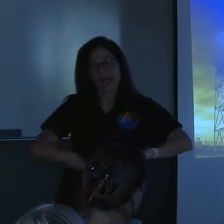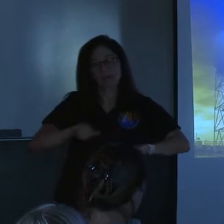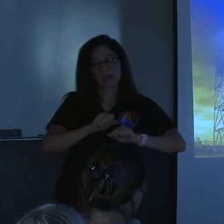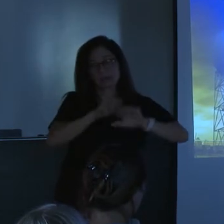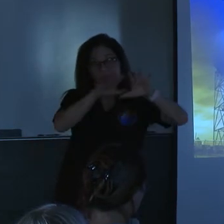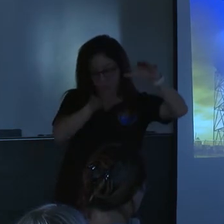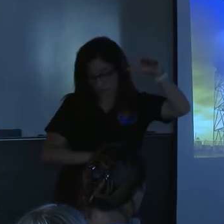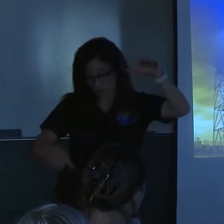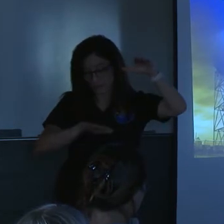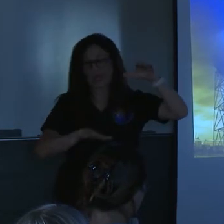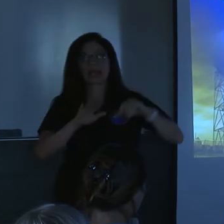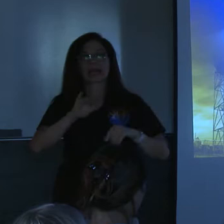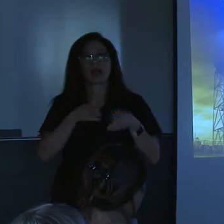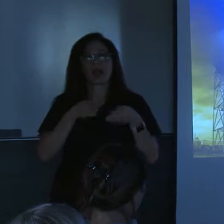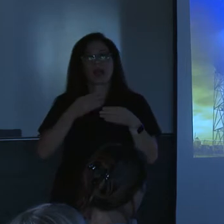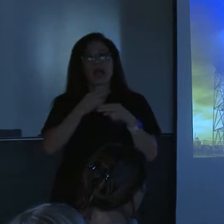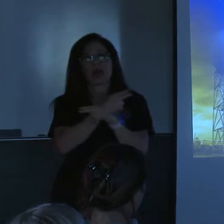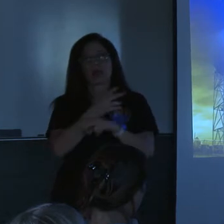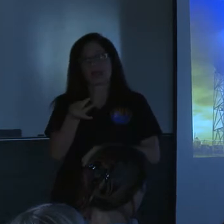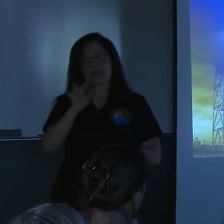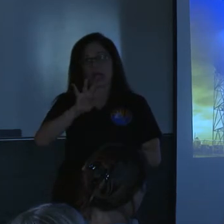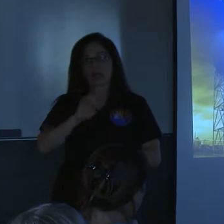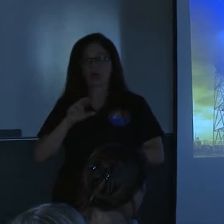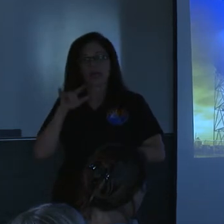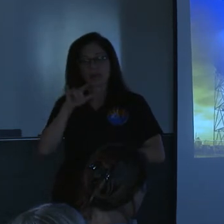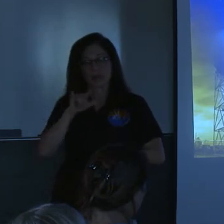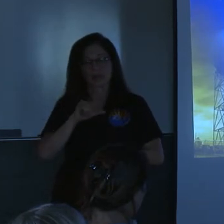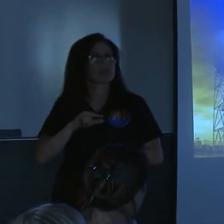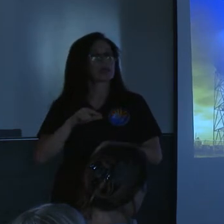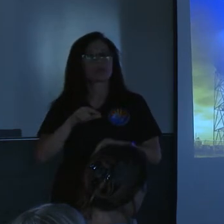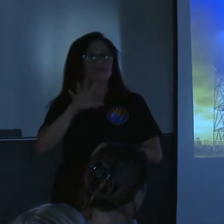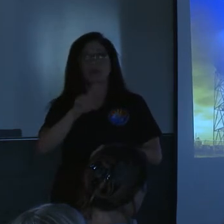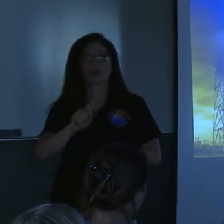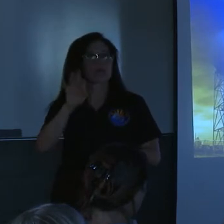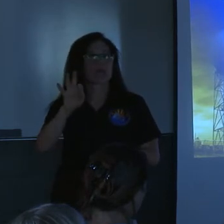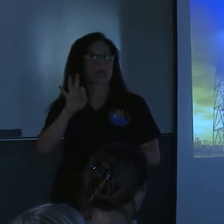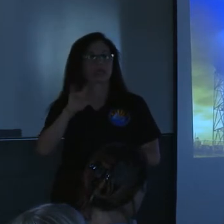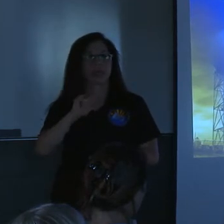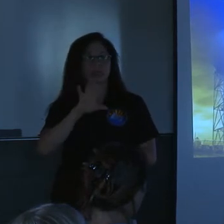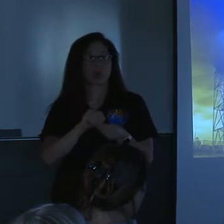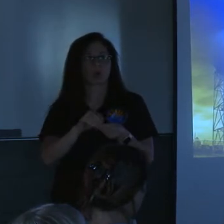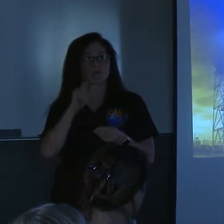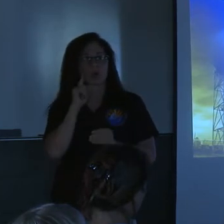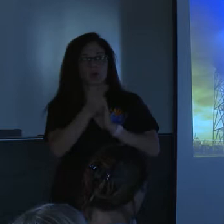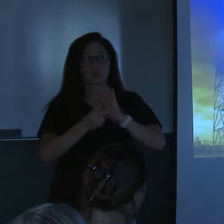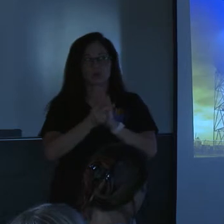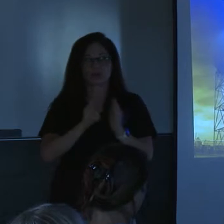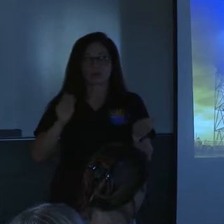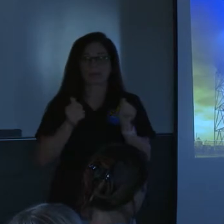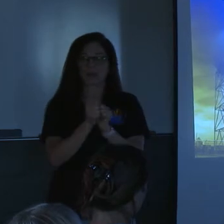highway 89 or at the airport seven to eight inches during any given monsoon is the entire total september from